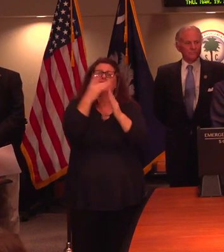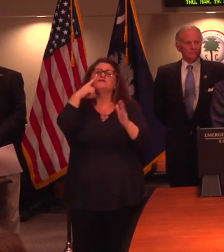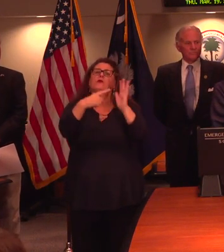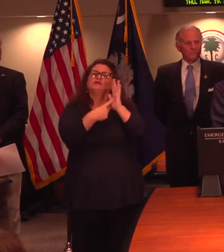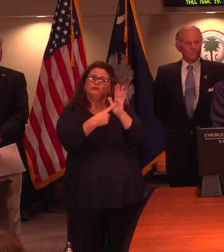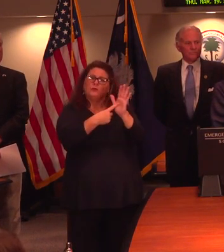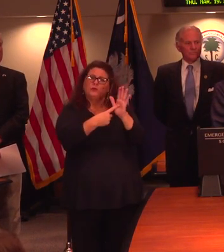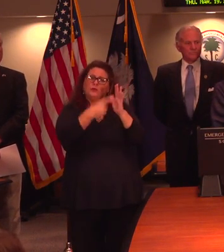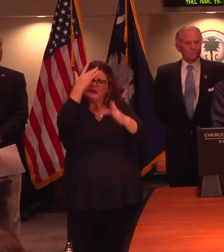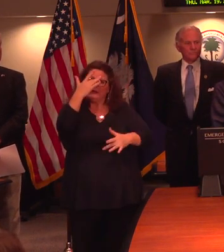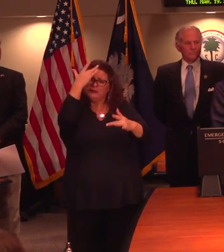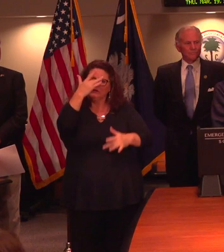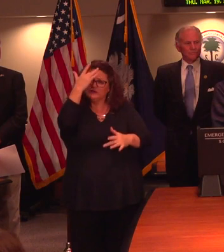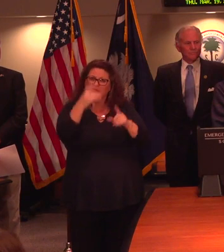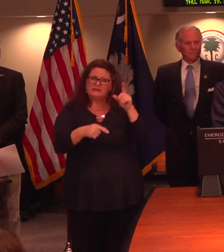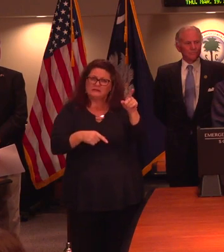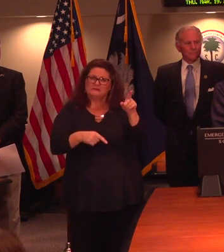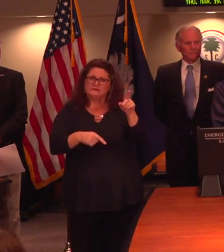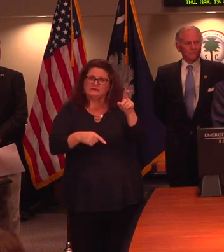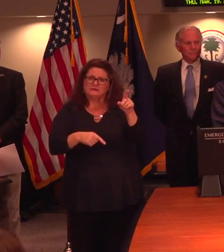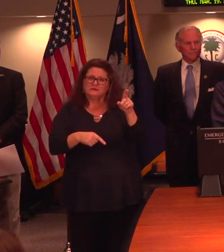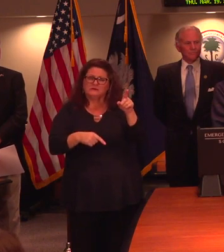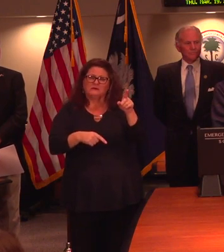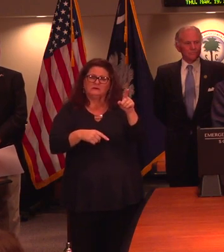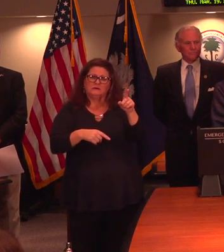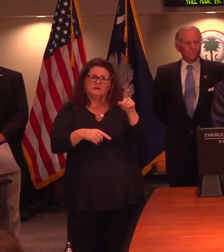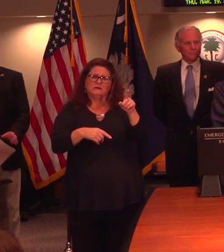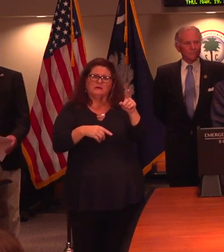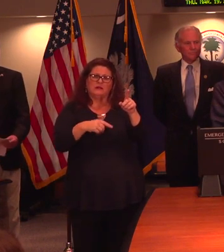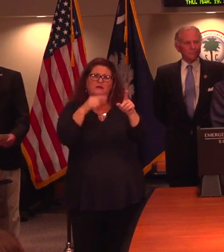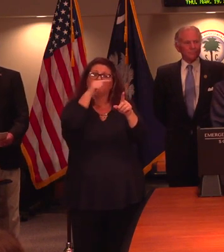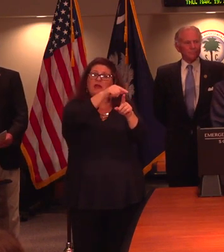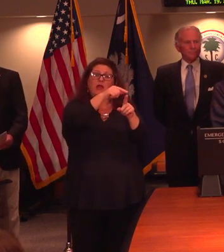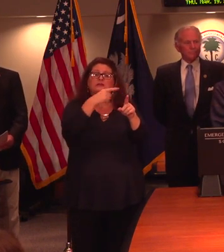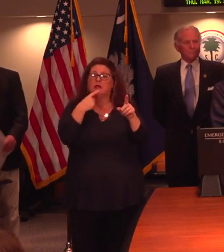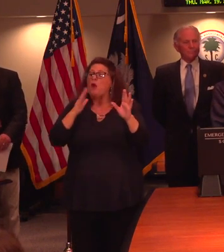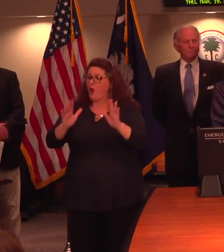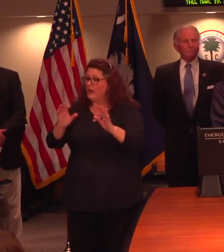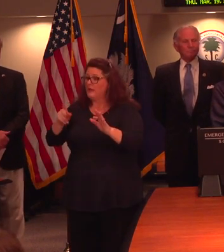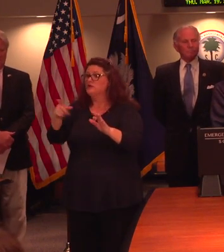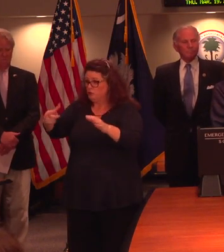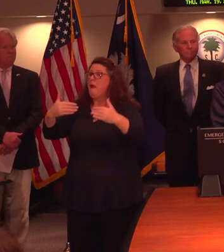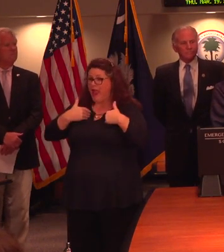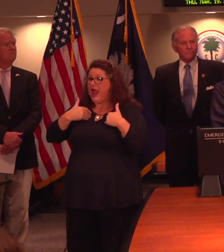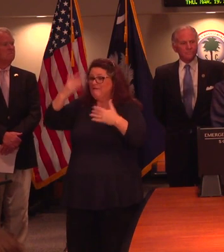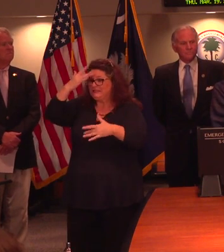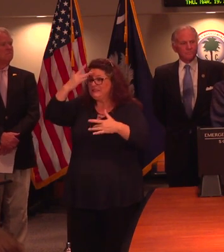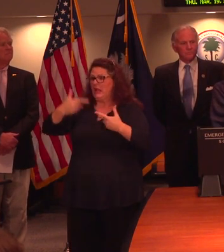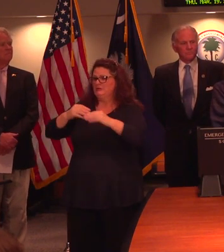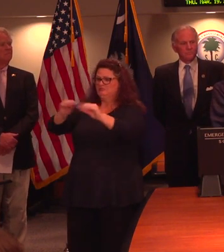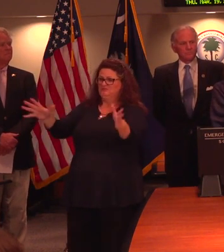and symptoms of illness, and they're being referred to various drive-through testing or other health care facilities.